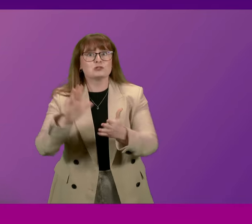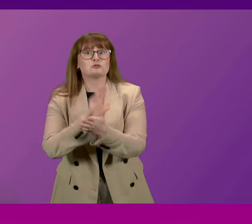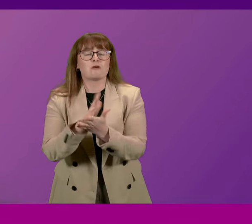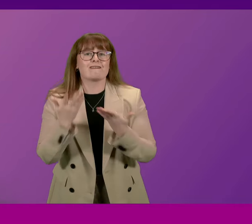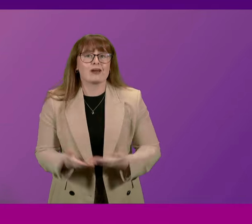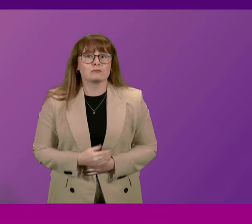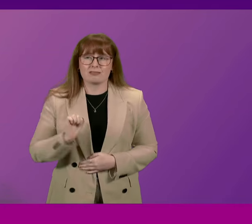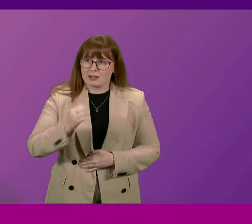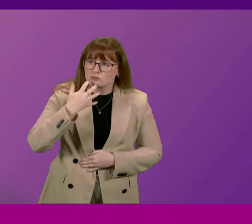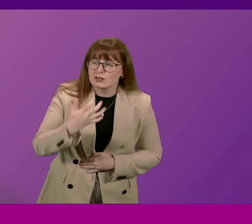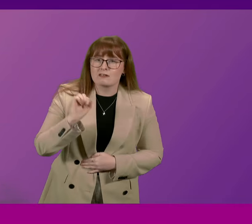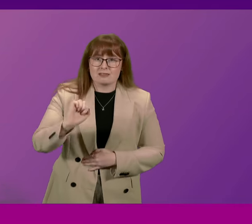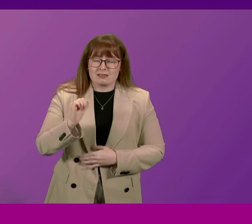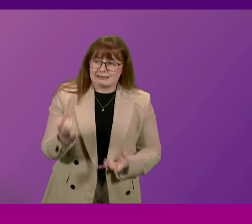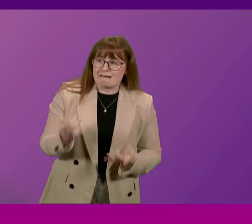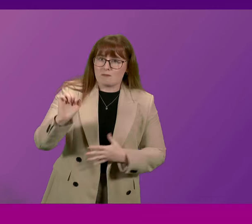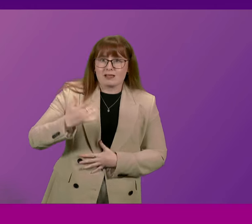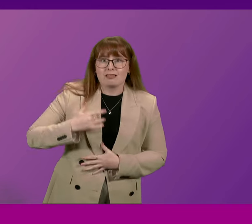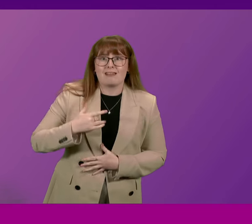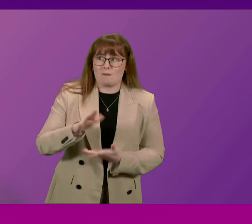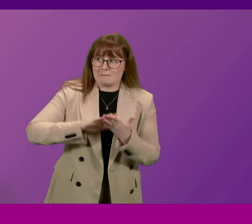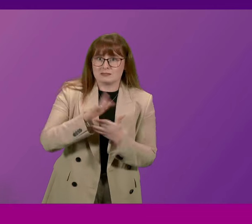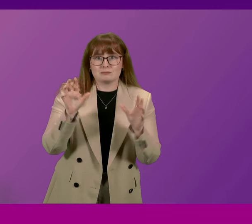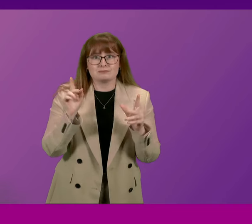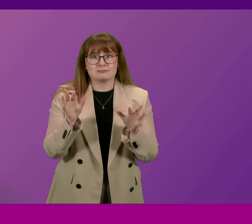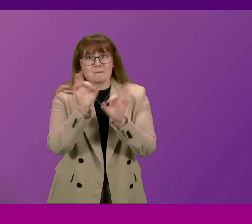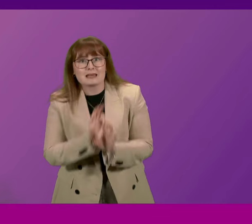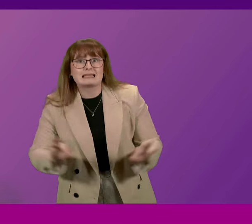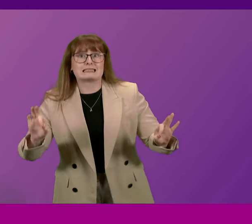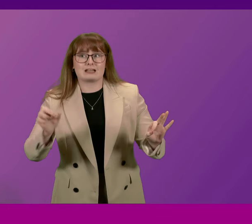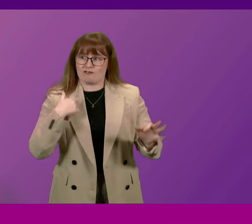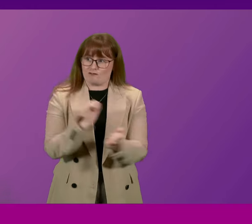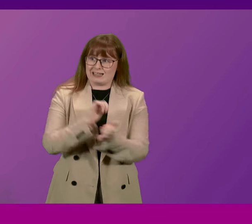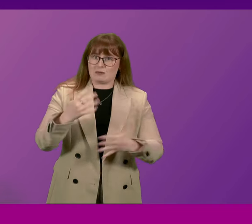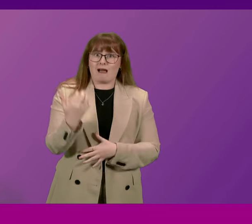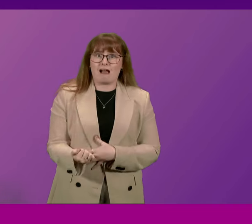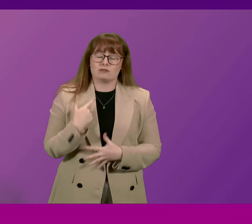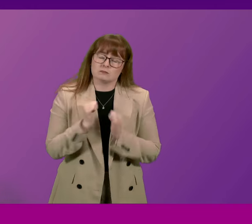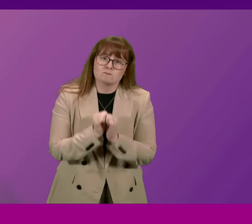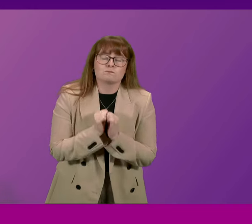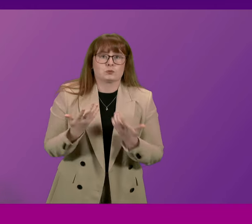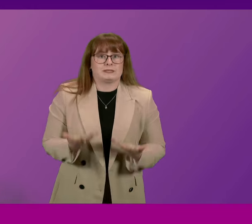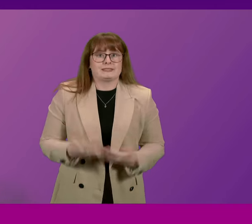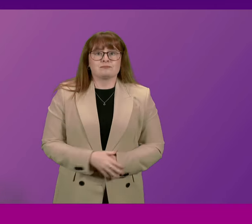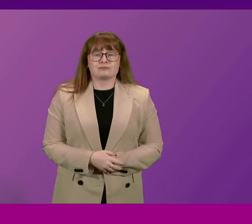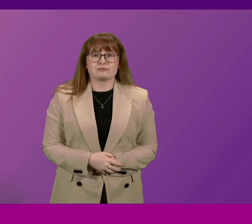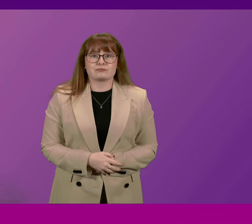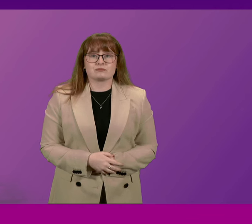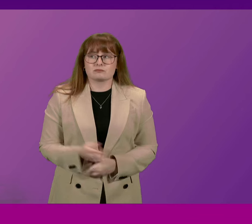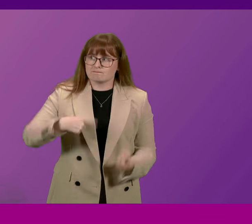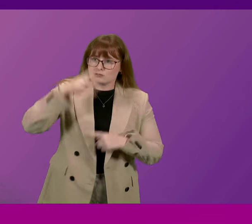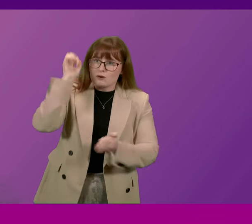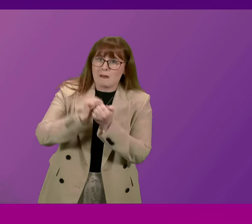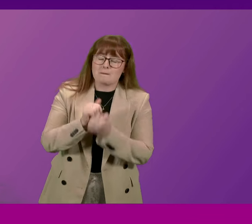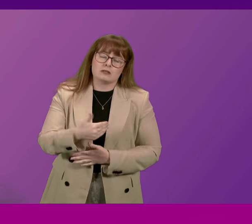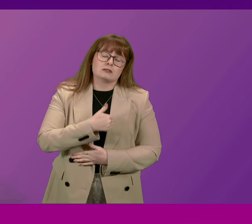bravery and their sacrifice make possible the peace and the liberty that we all so rightly cherish today. We remember them